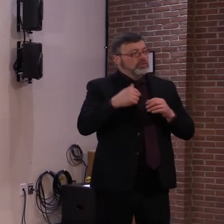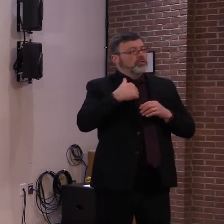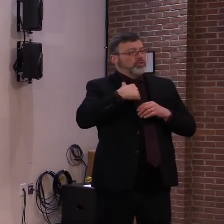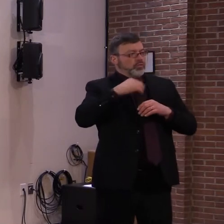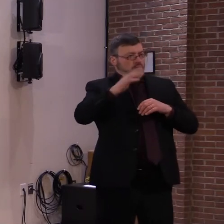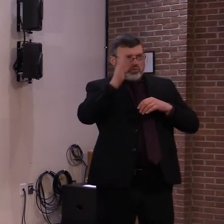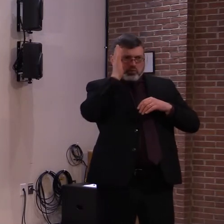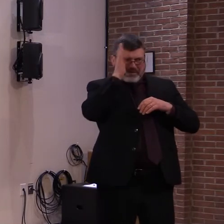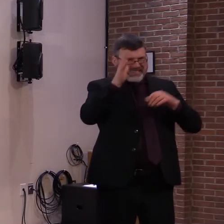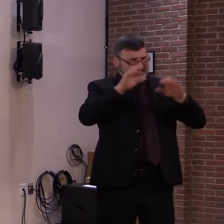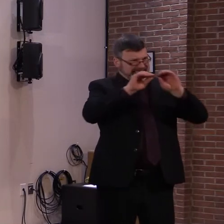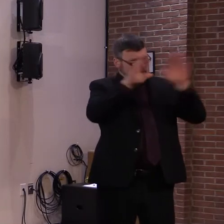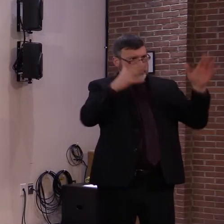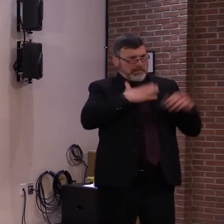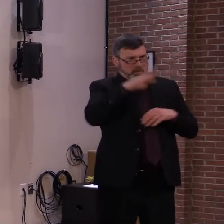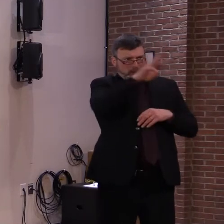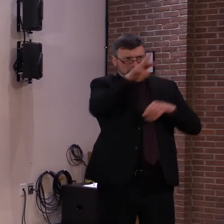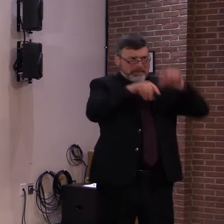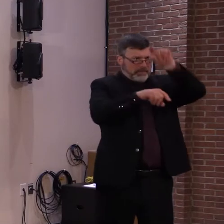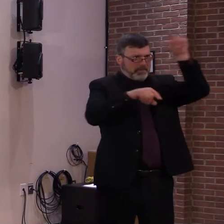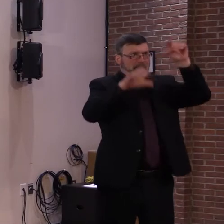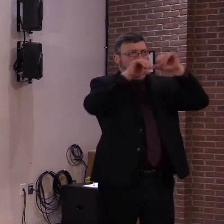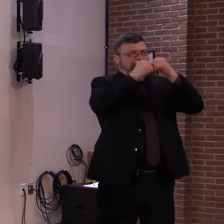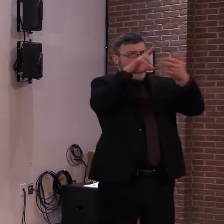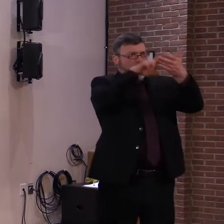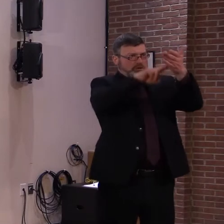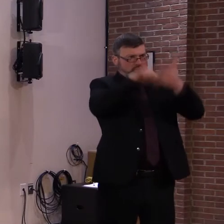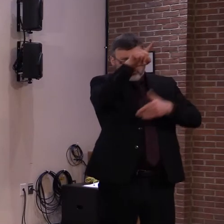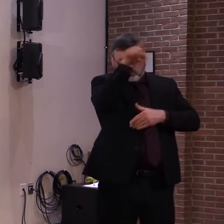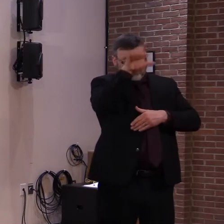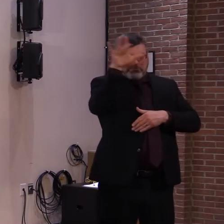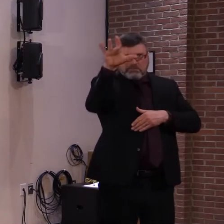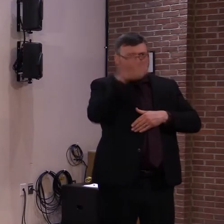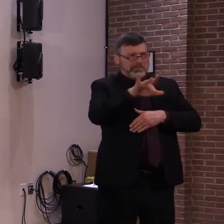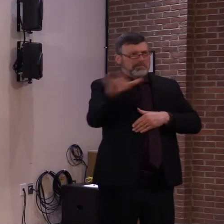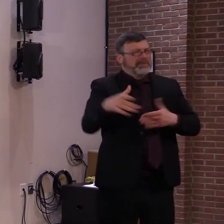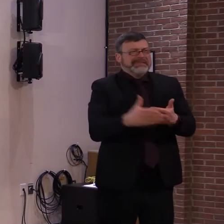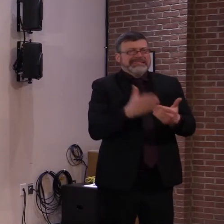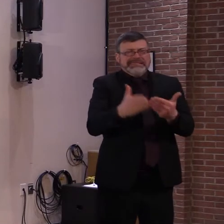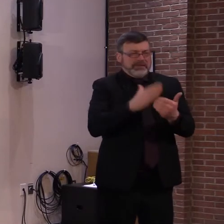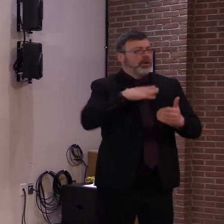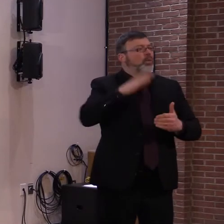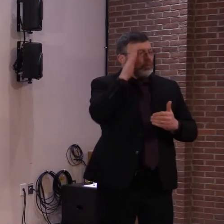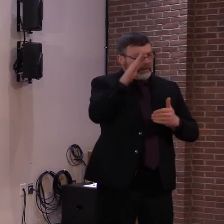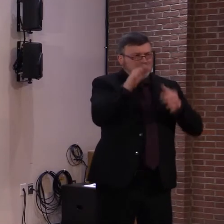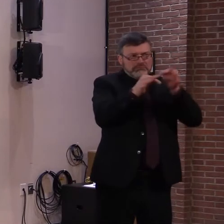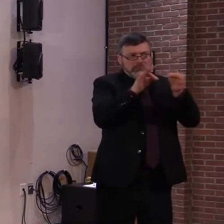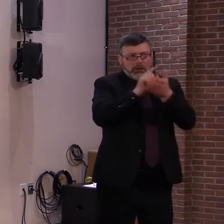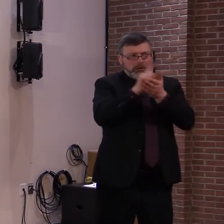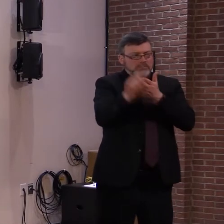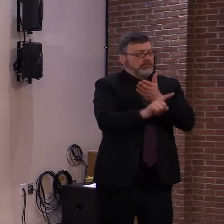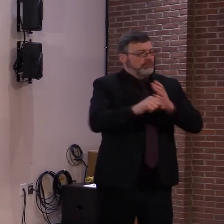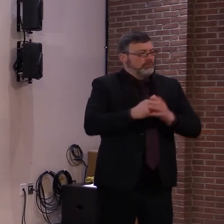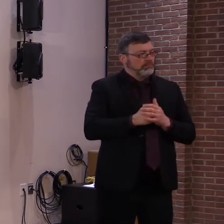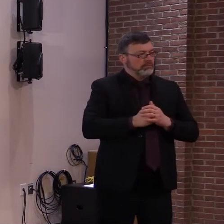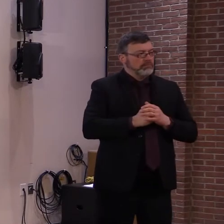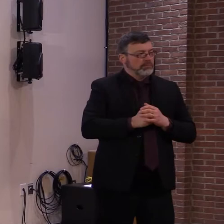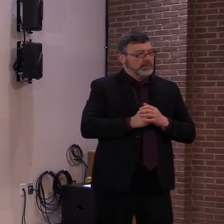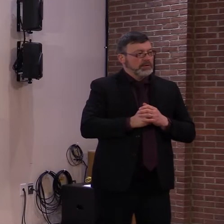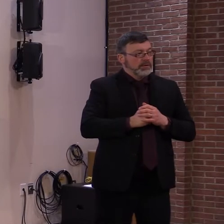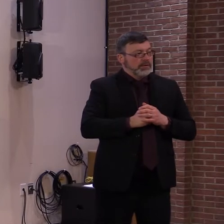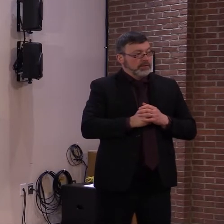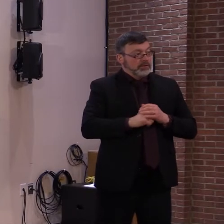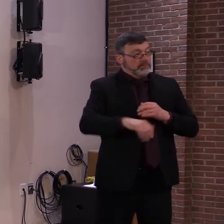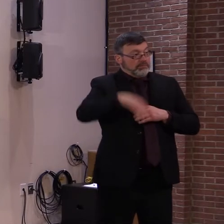begins on the 25th. Before I move on, I want to say again that the vaccine is in